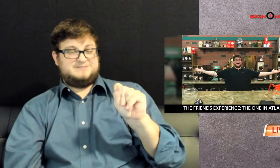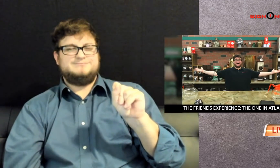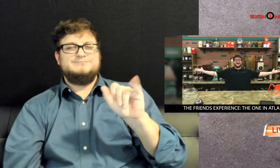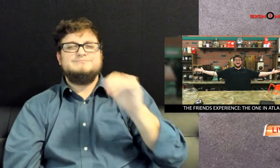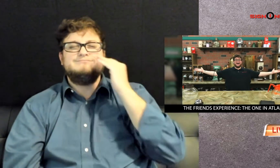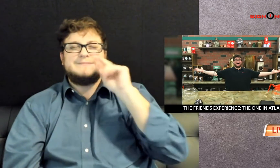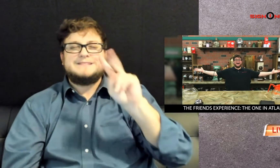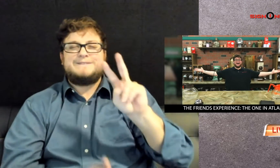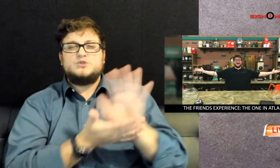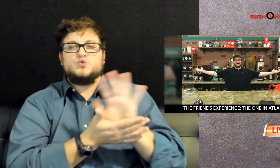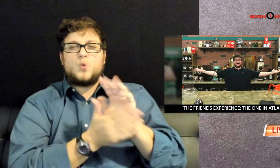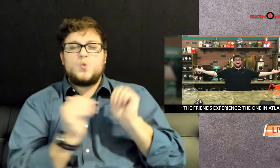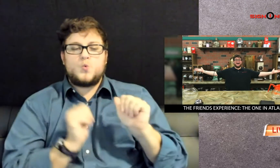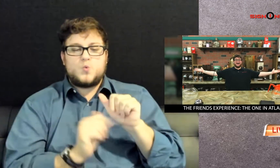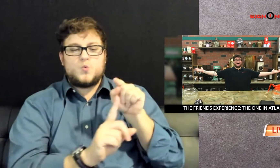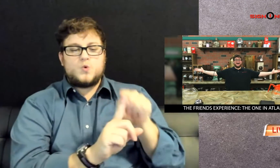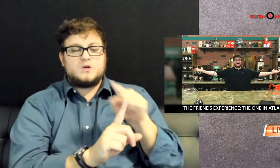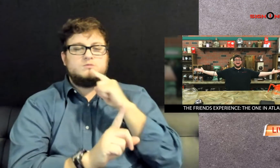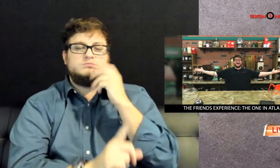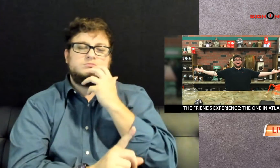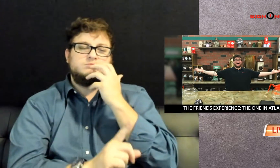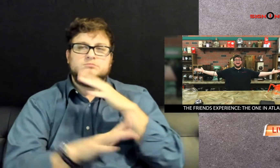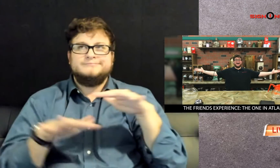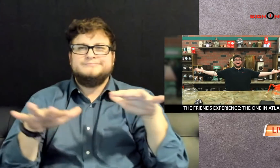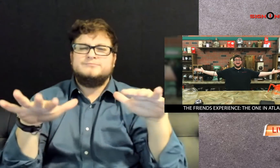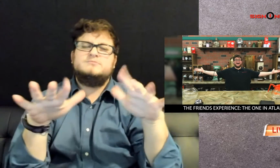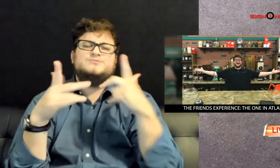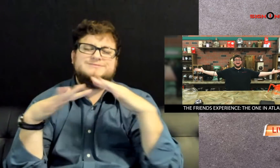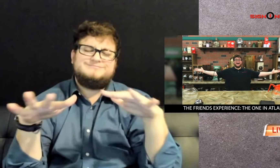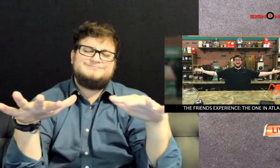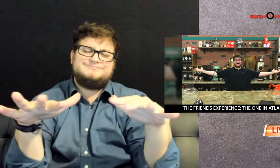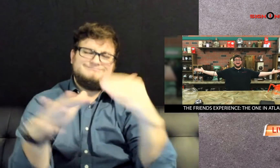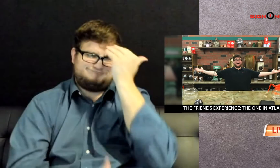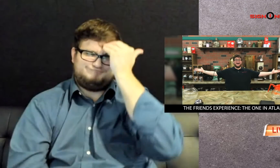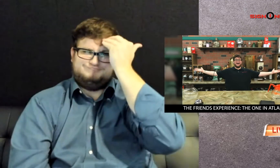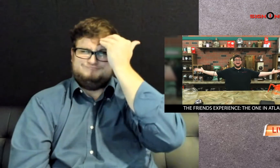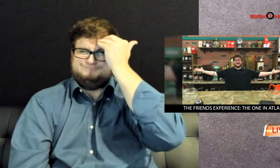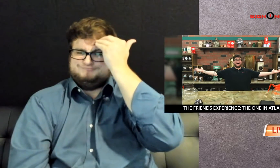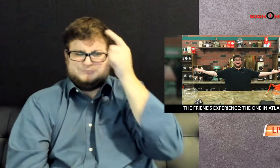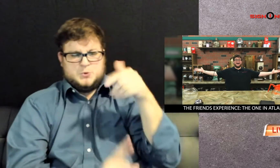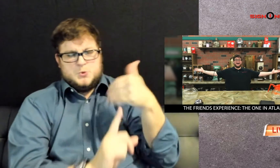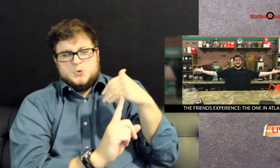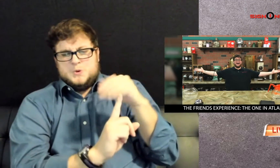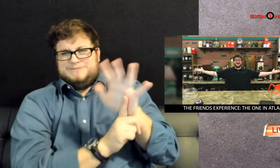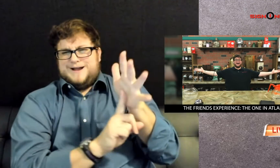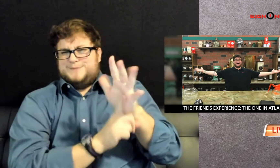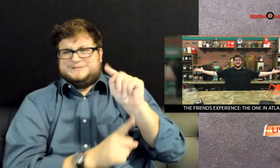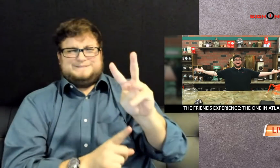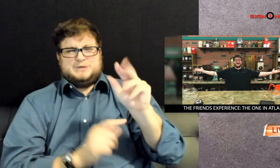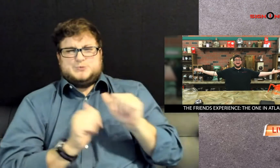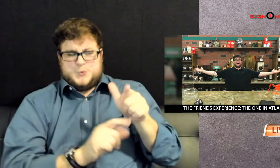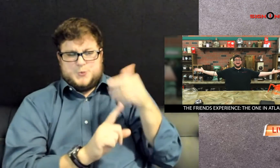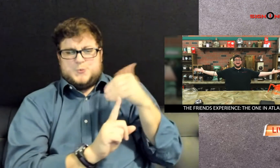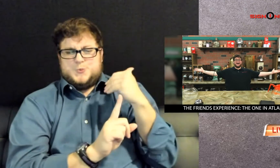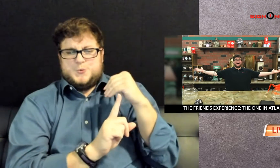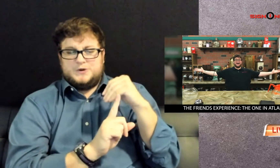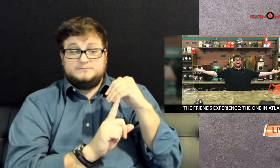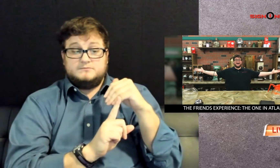And I literally got to relive the most iconic